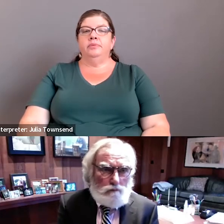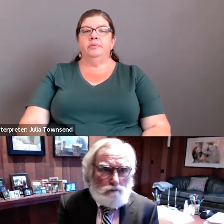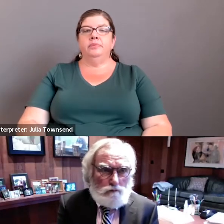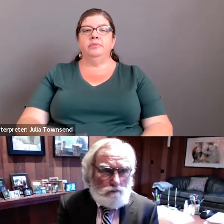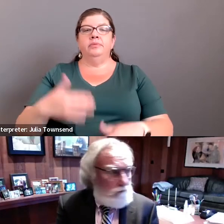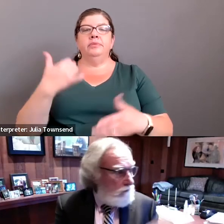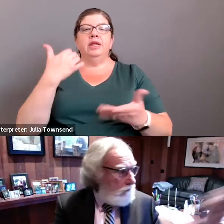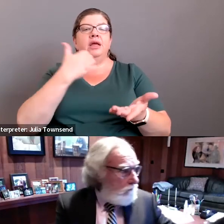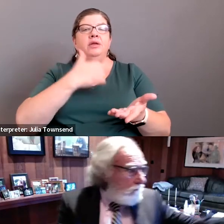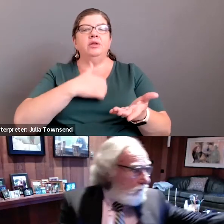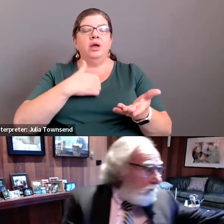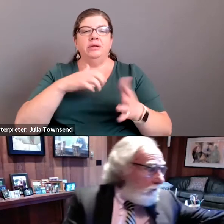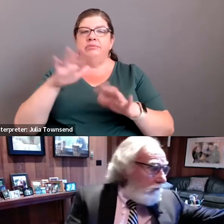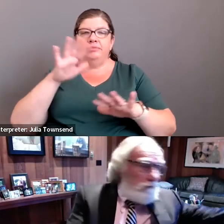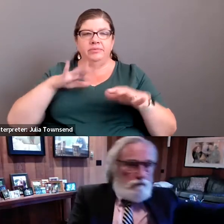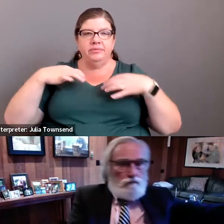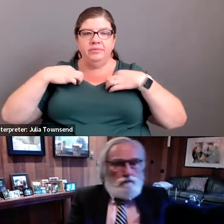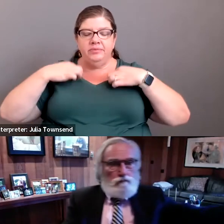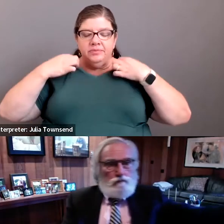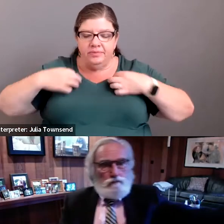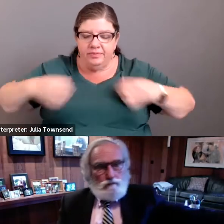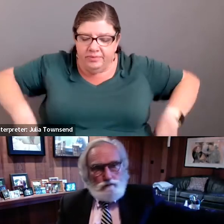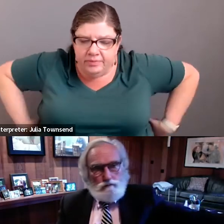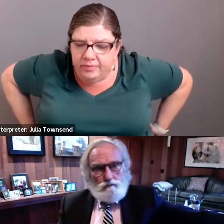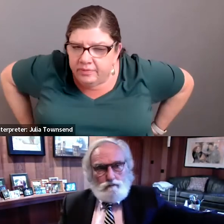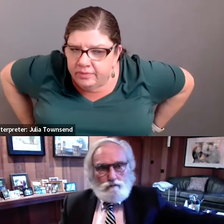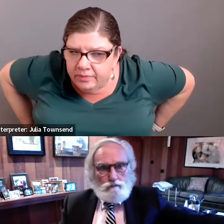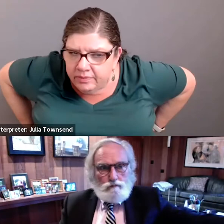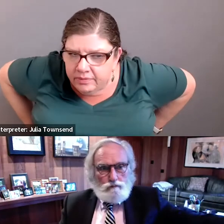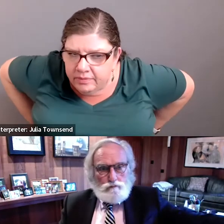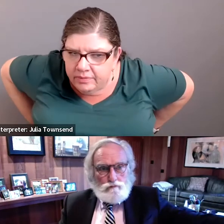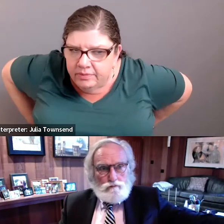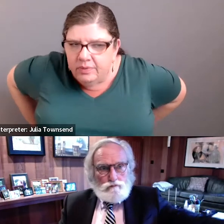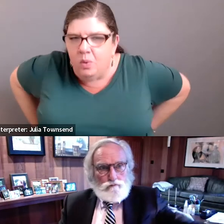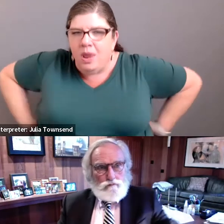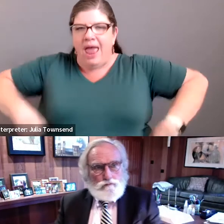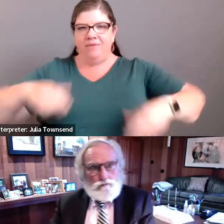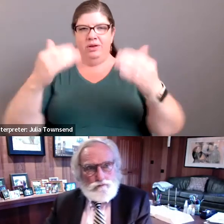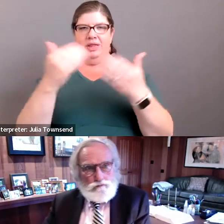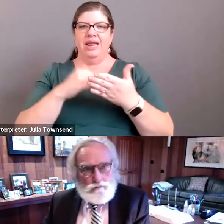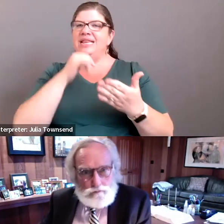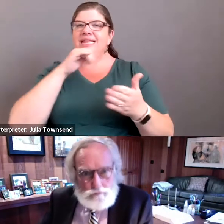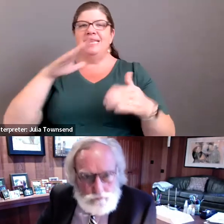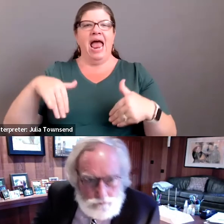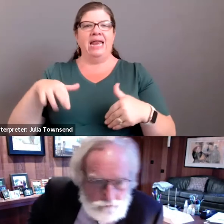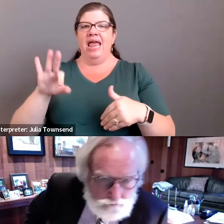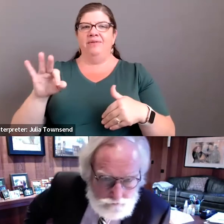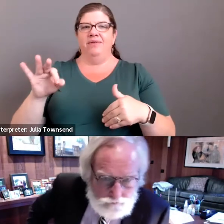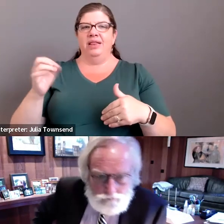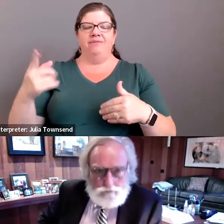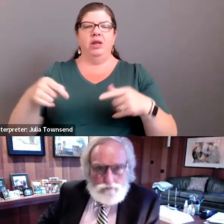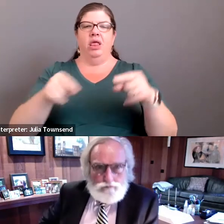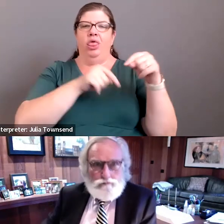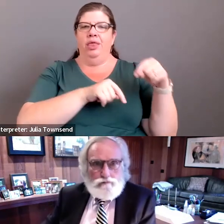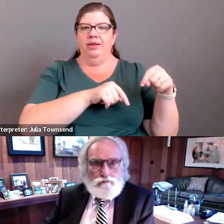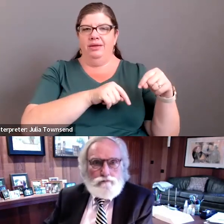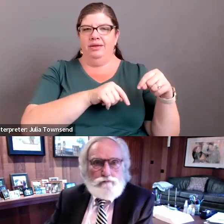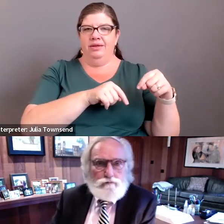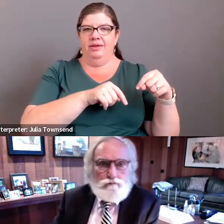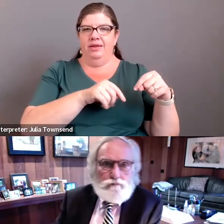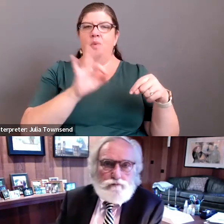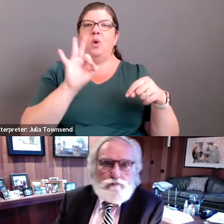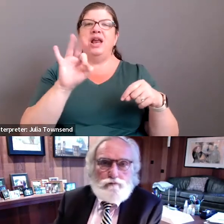I'm sorry – You're going to go by item? Yes. going to by item. none on F1. we'll – on F1.